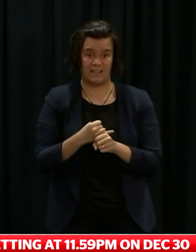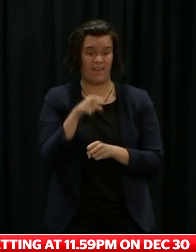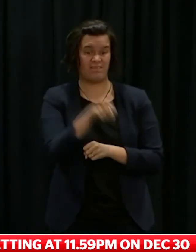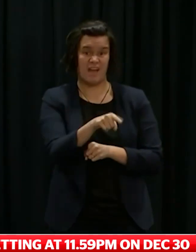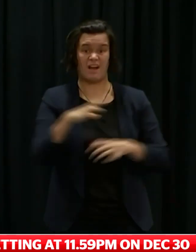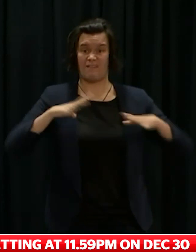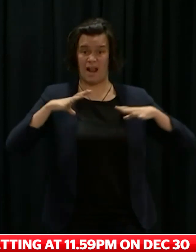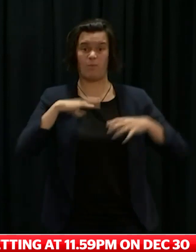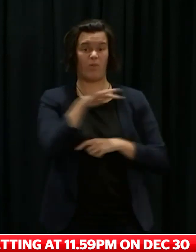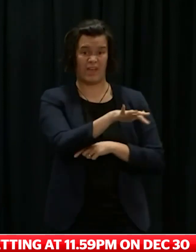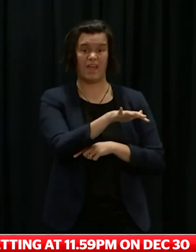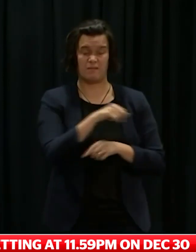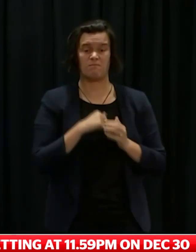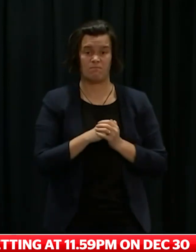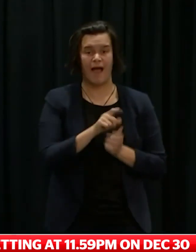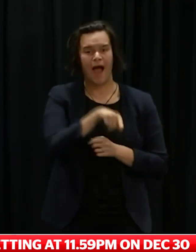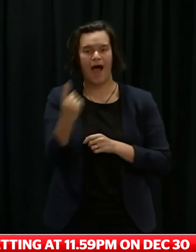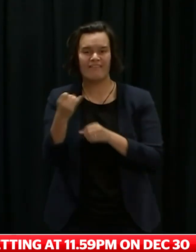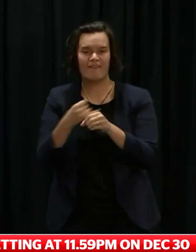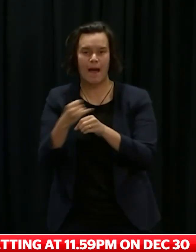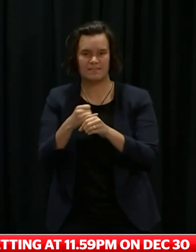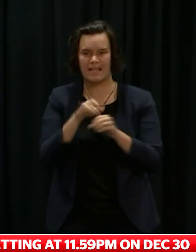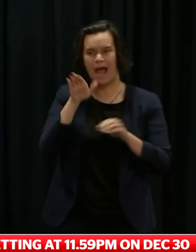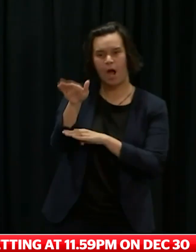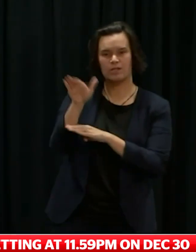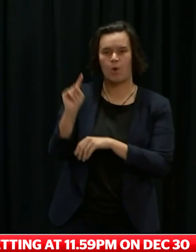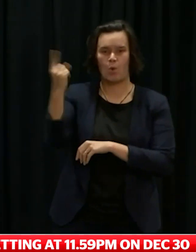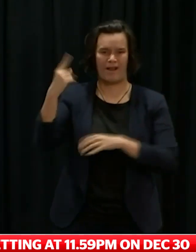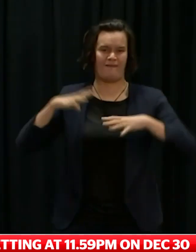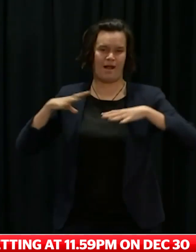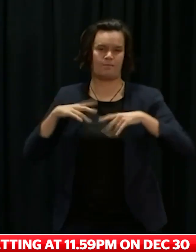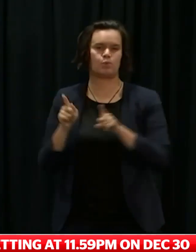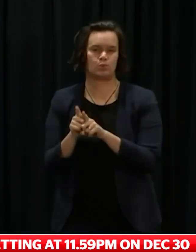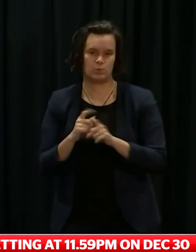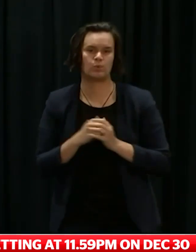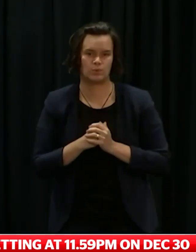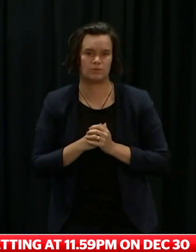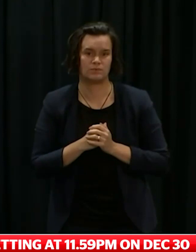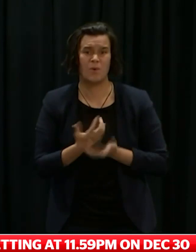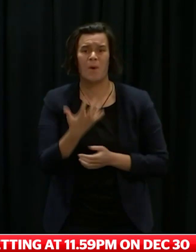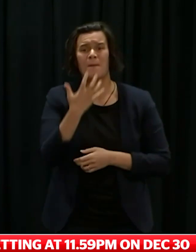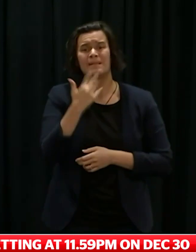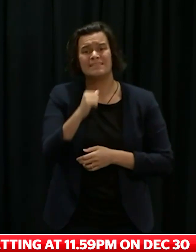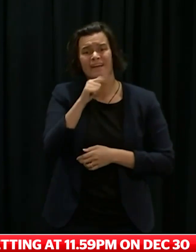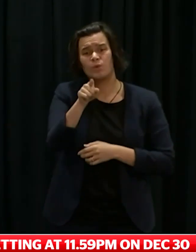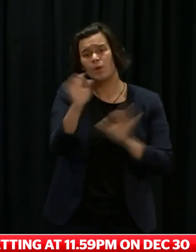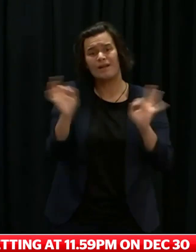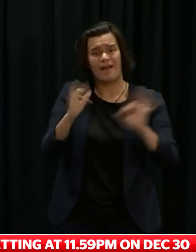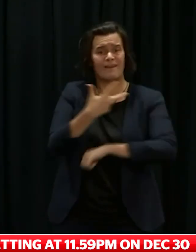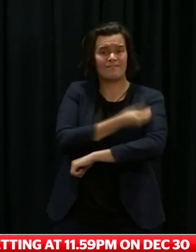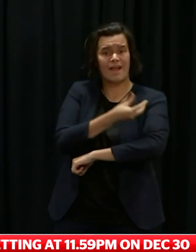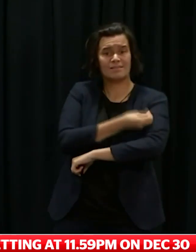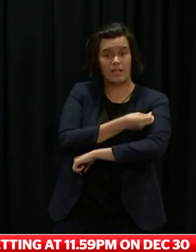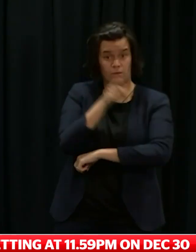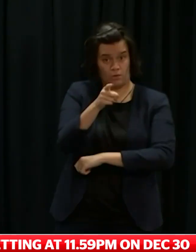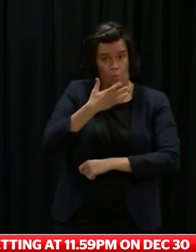the border. Please, I encourage you to use this simple, accessible option for surveillance testing if you are not vaccinated and intend to travel